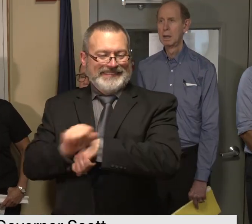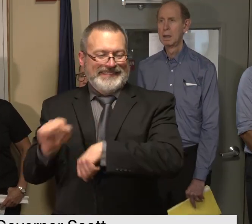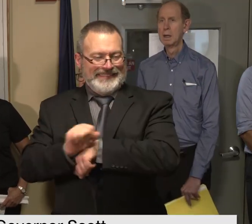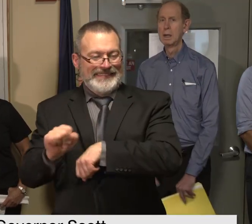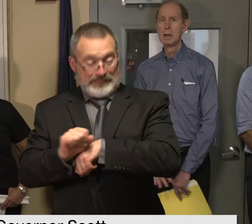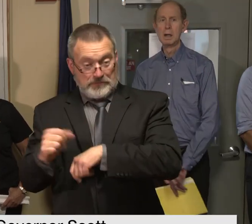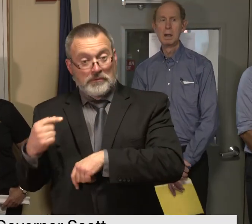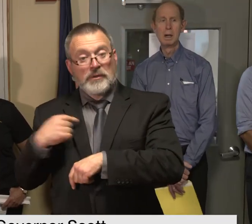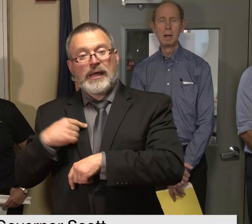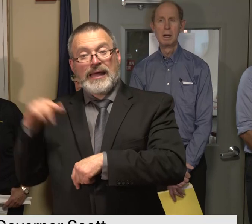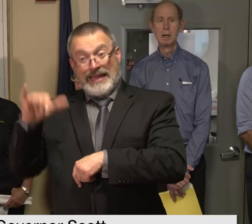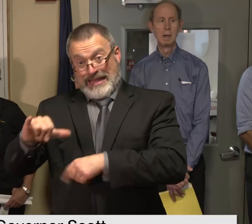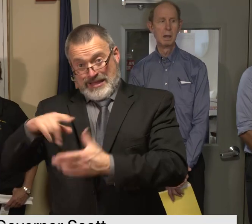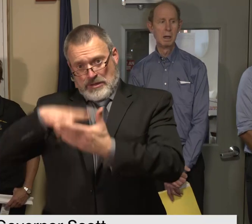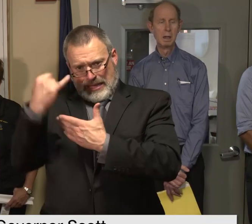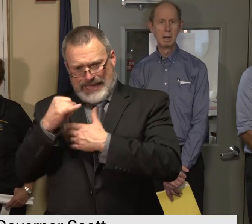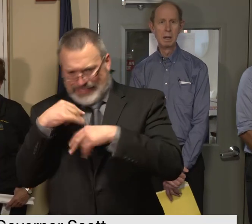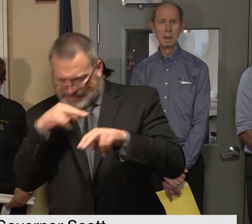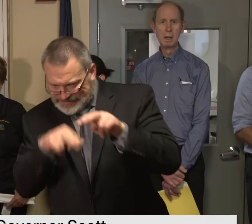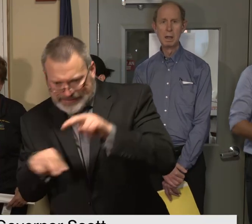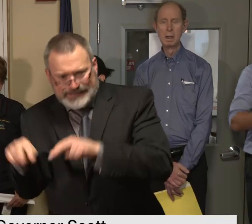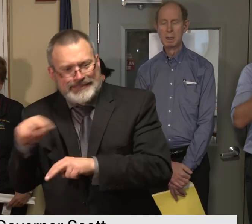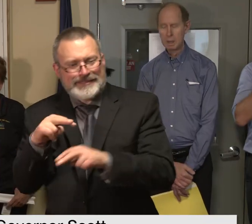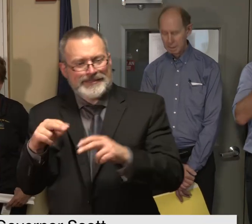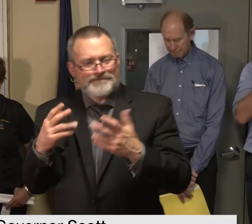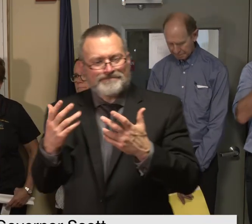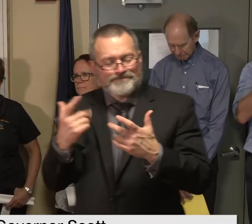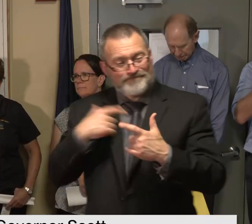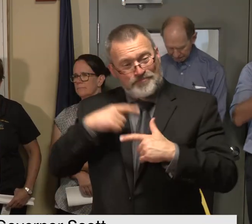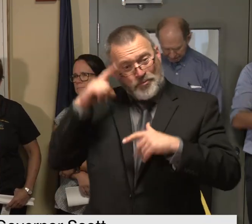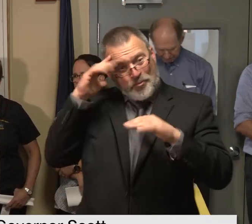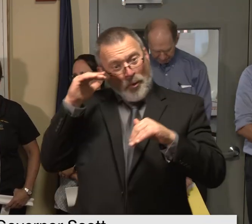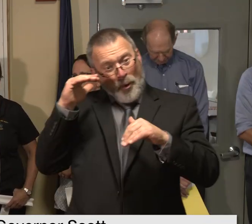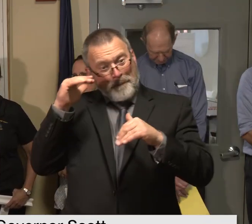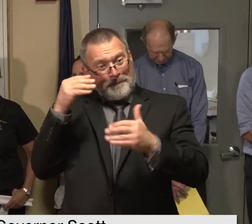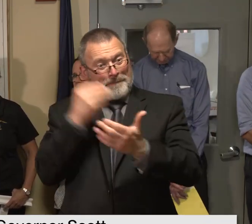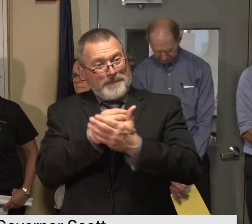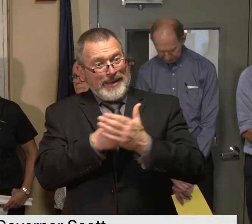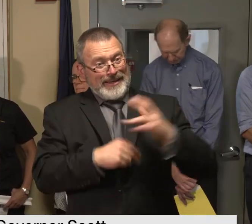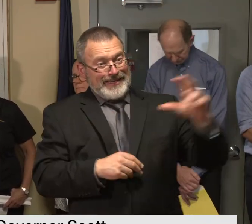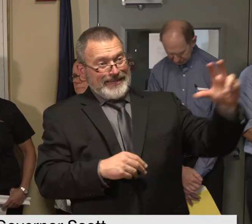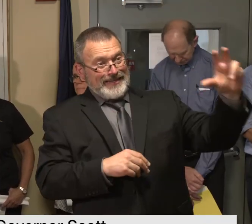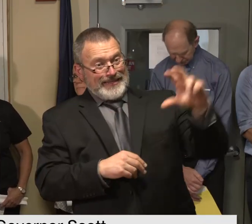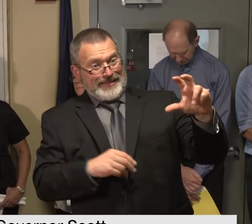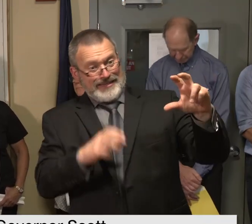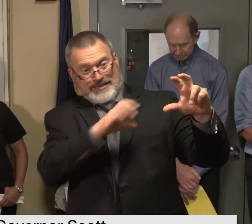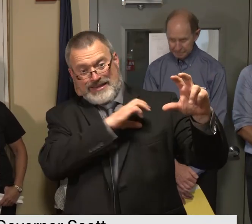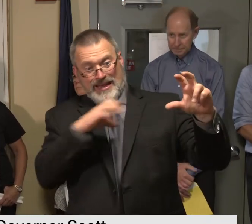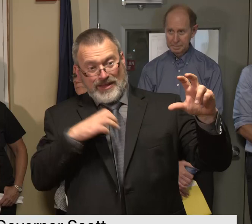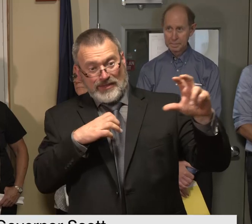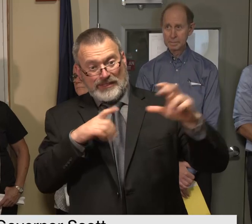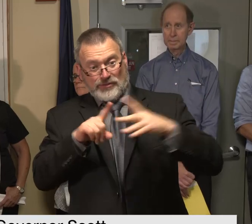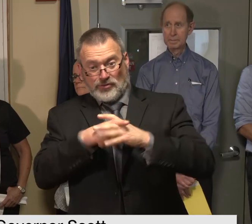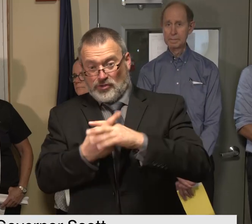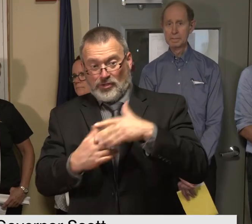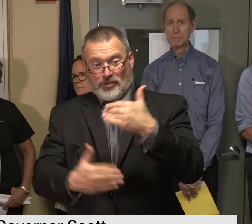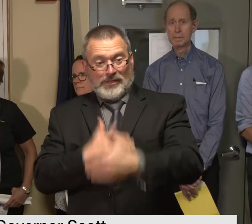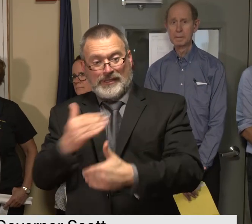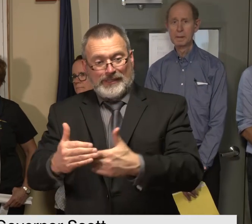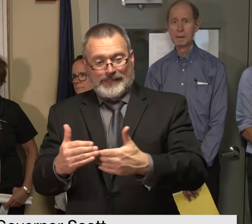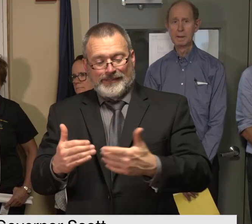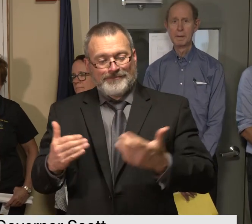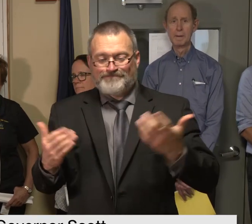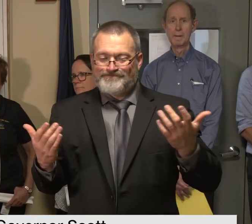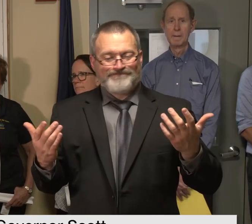aren't we had hoped to receive an appropriation from congress on that to jumpstart it but